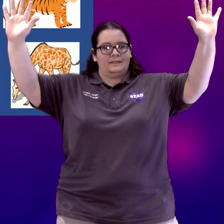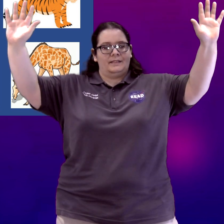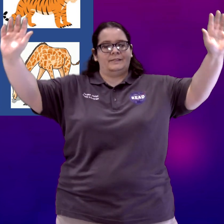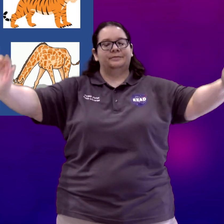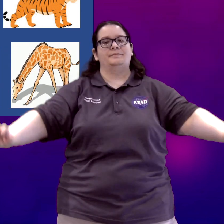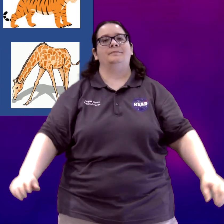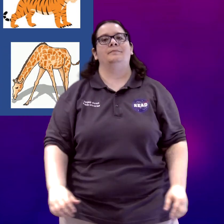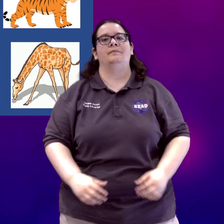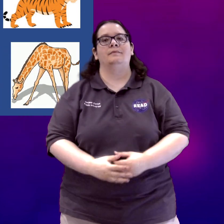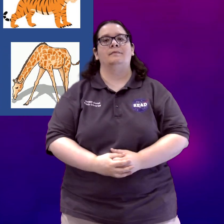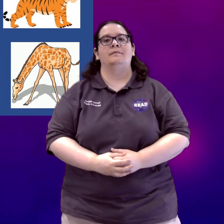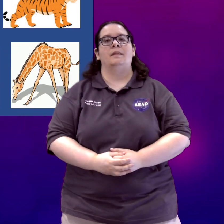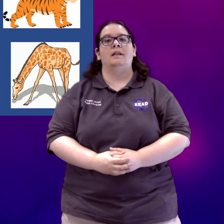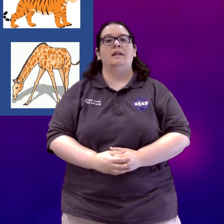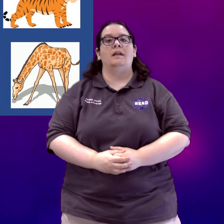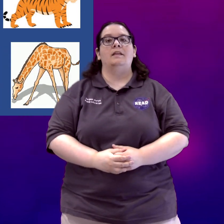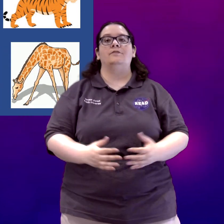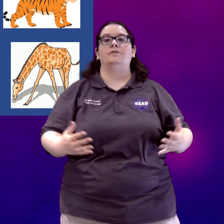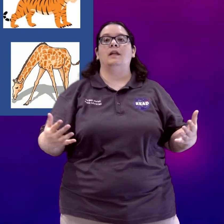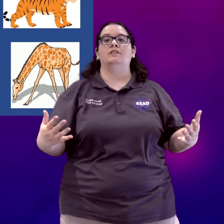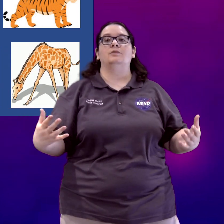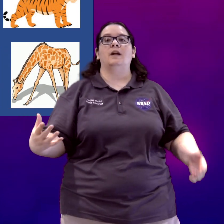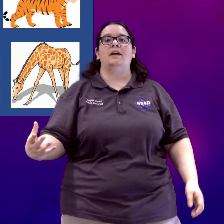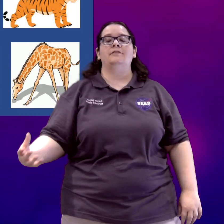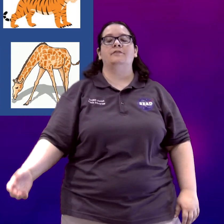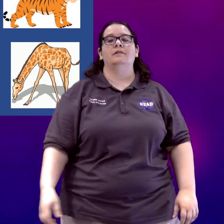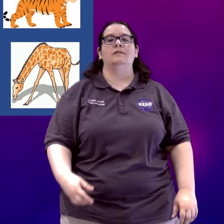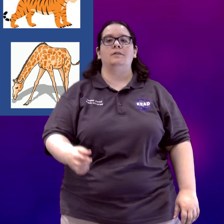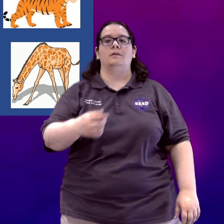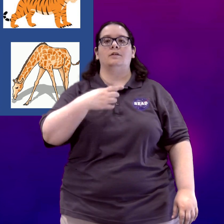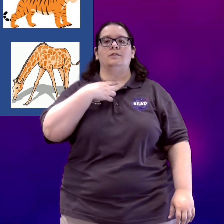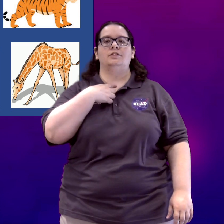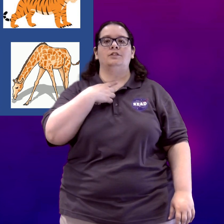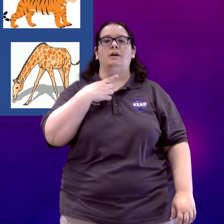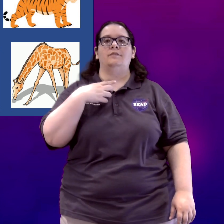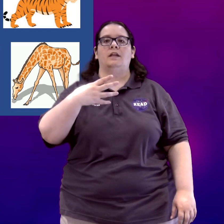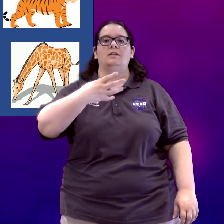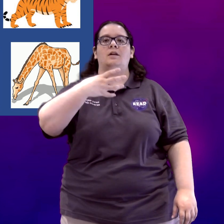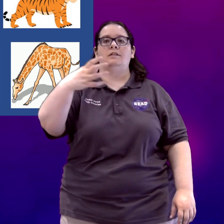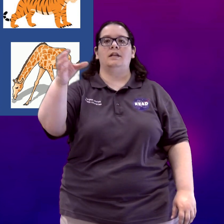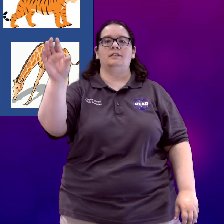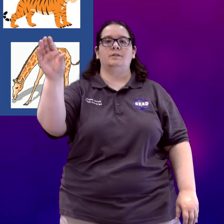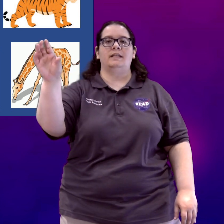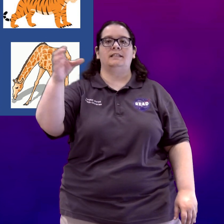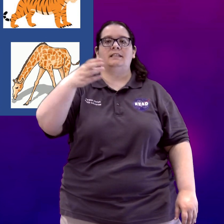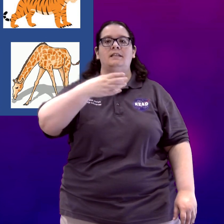Deer. Deer. And then for a giraffe, you are going to show off that long neck. So take a C,